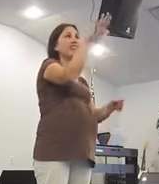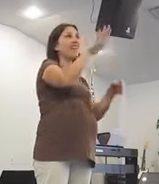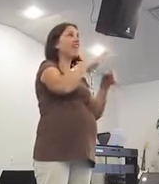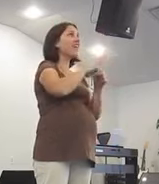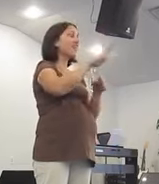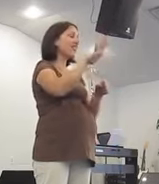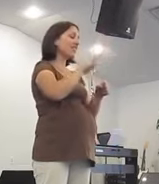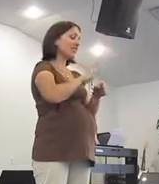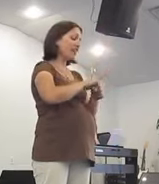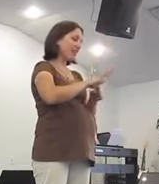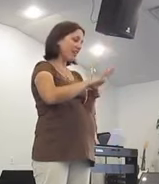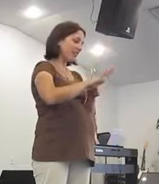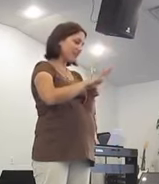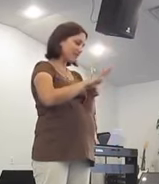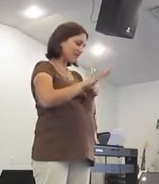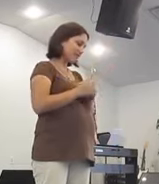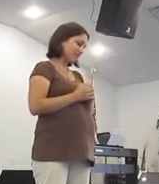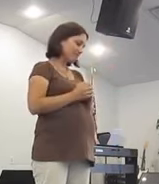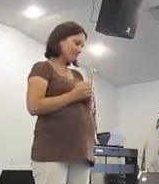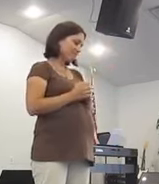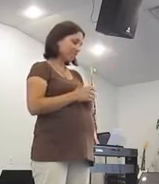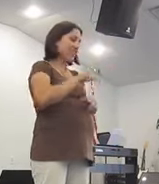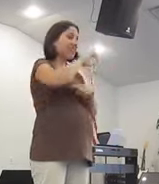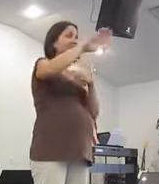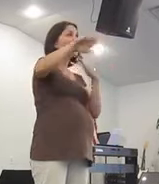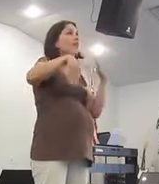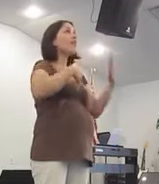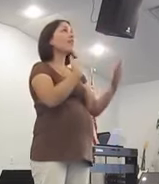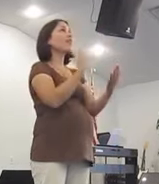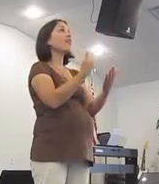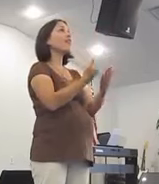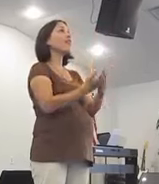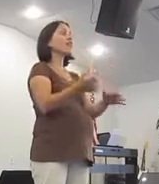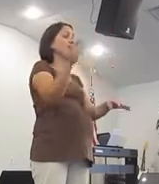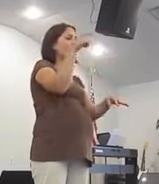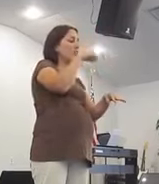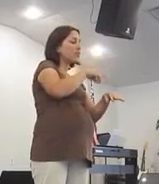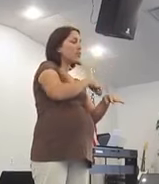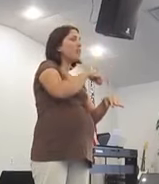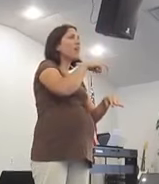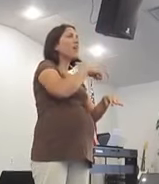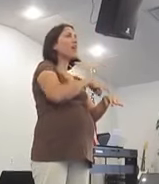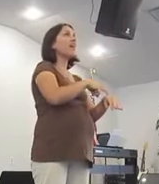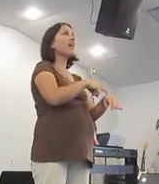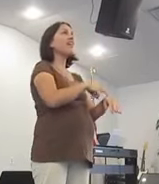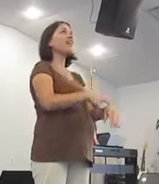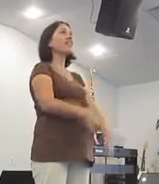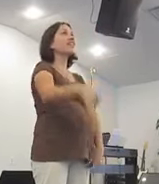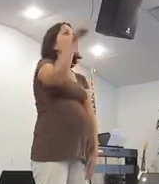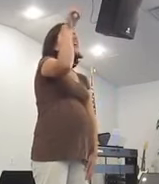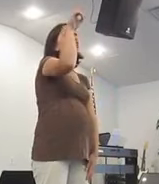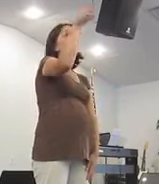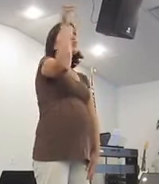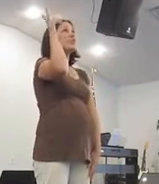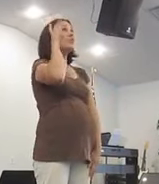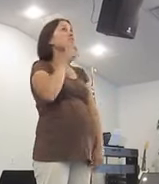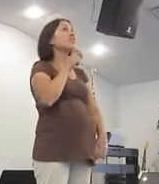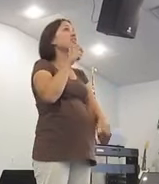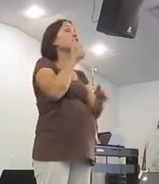not enough And all the while, you hear